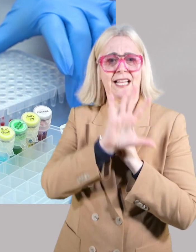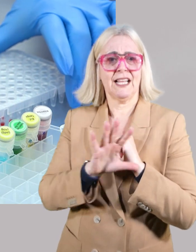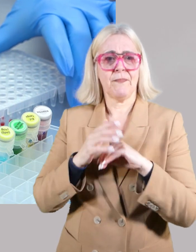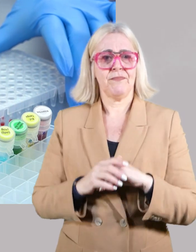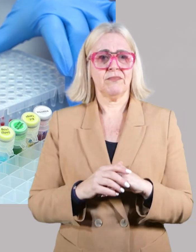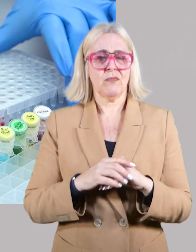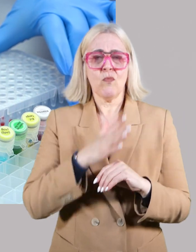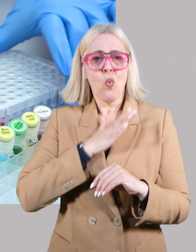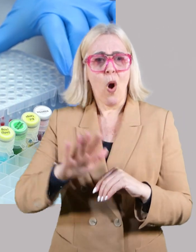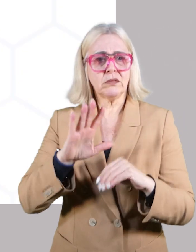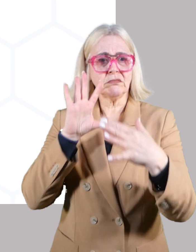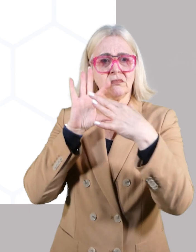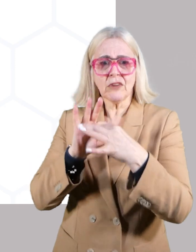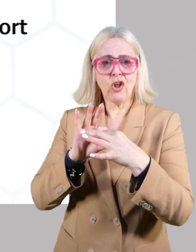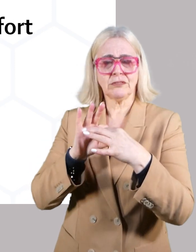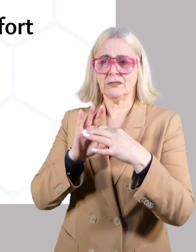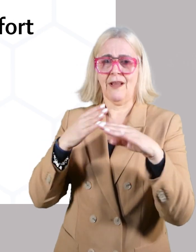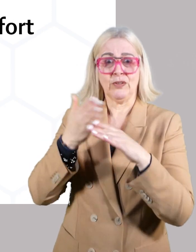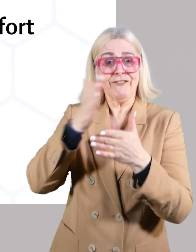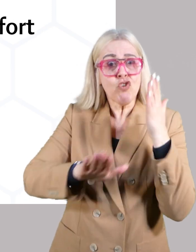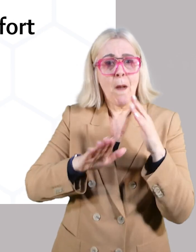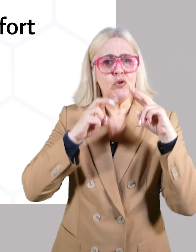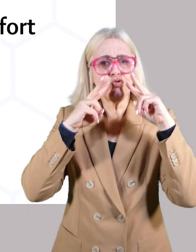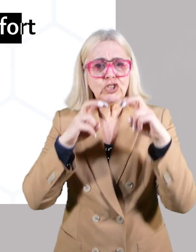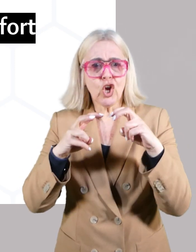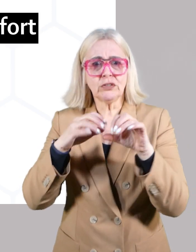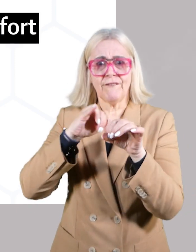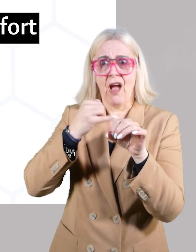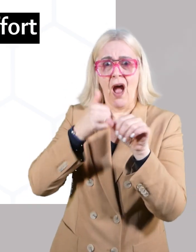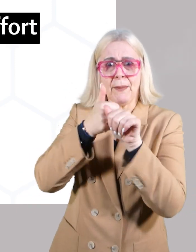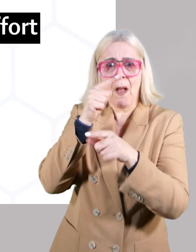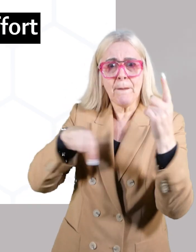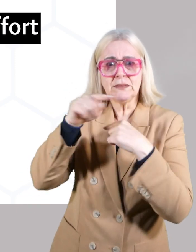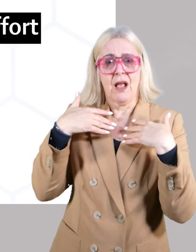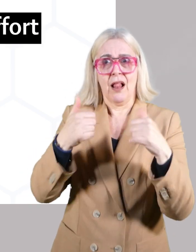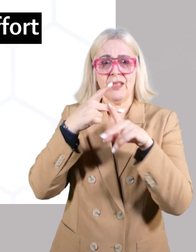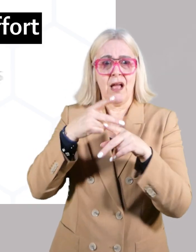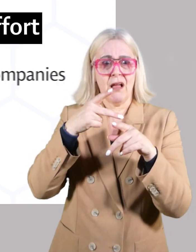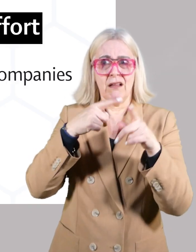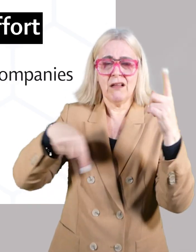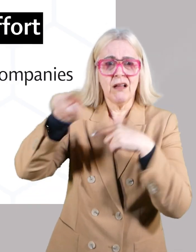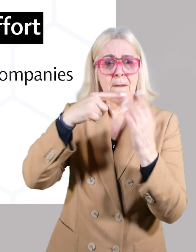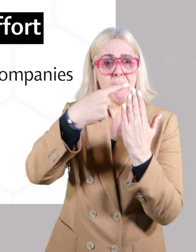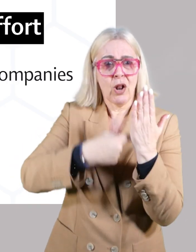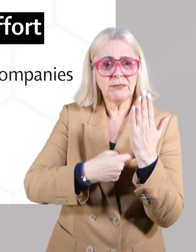countries. We are calling for a joint effort from researchers, pharmaceutical companies,